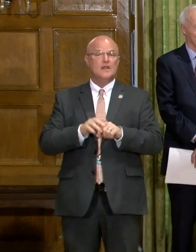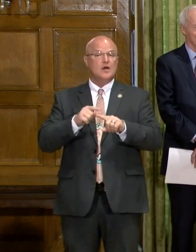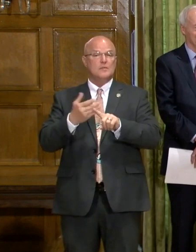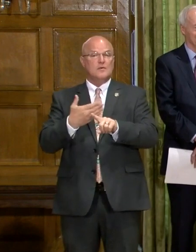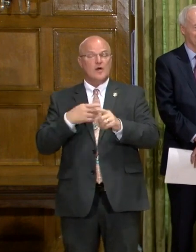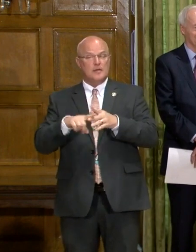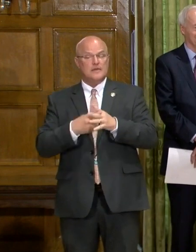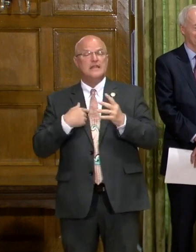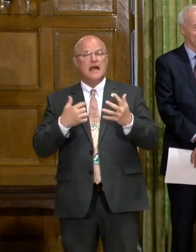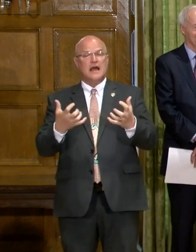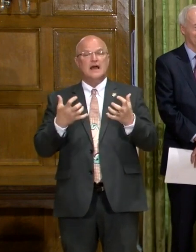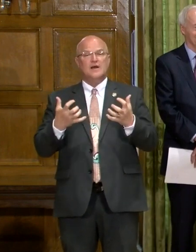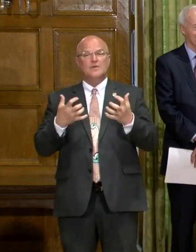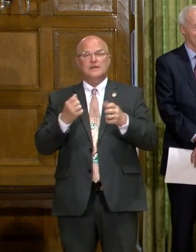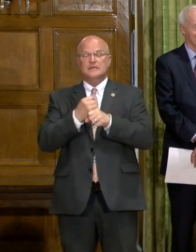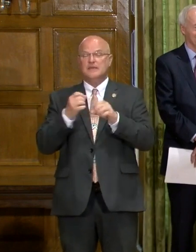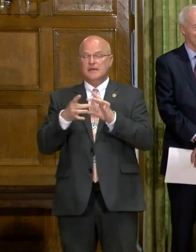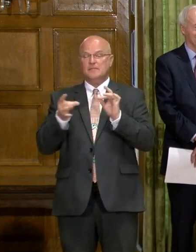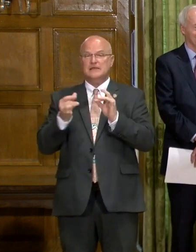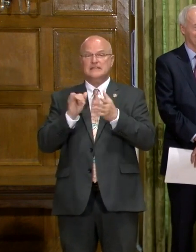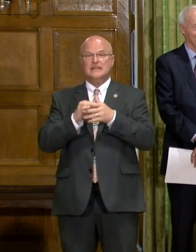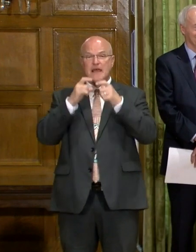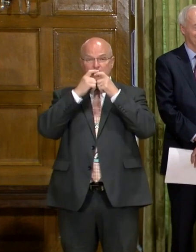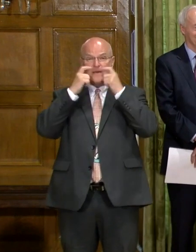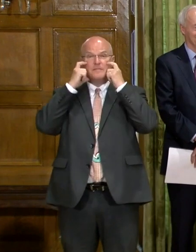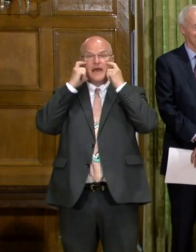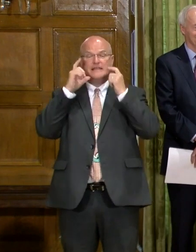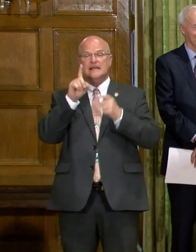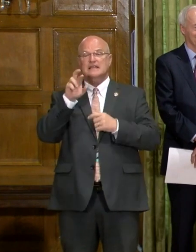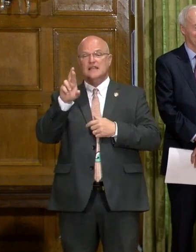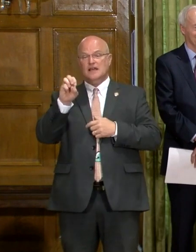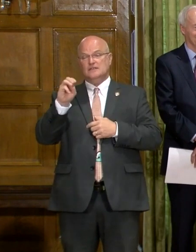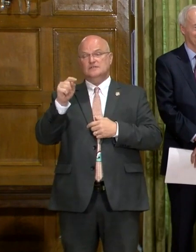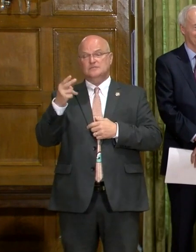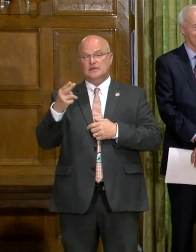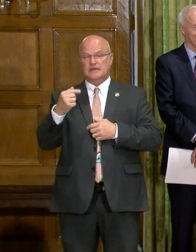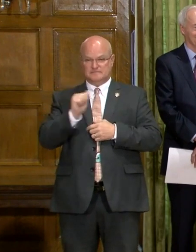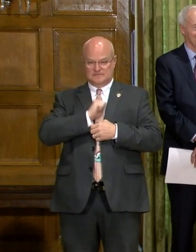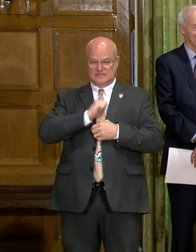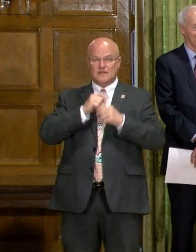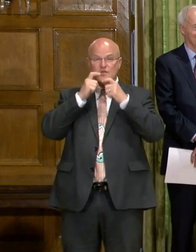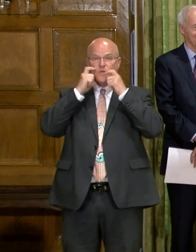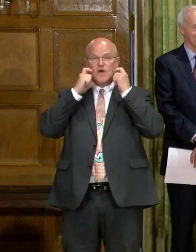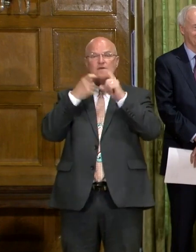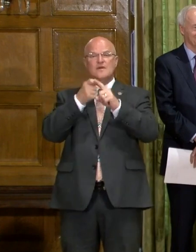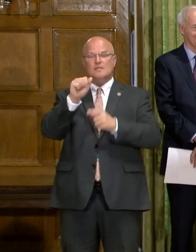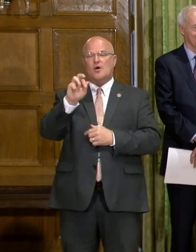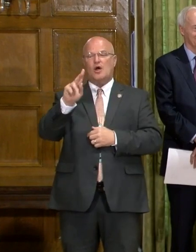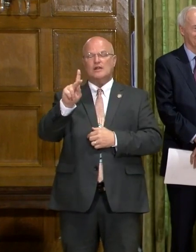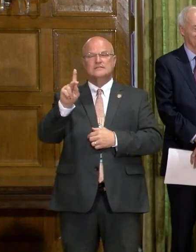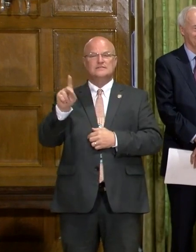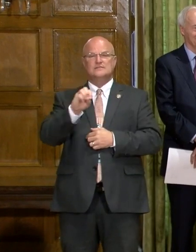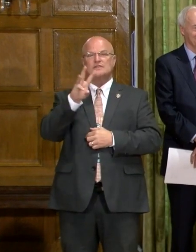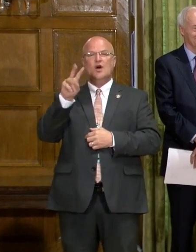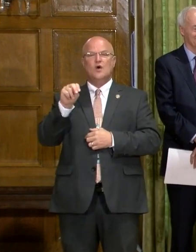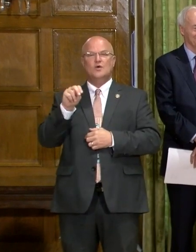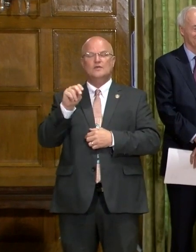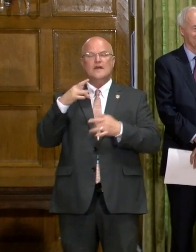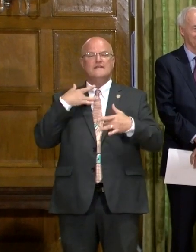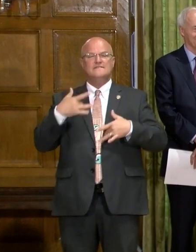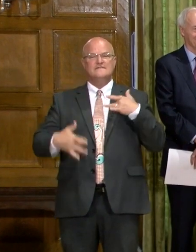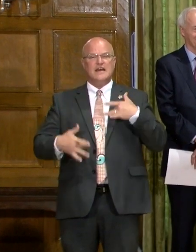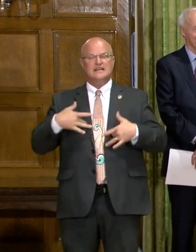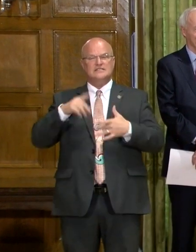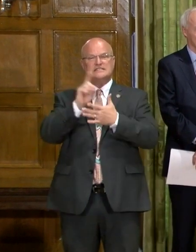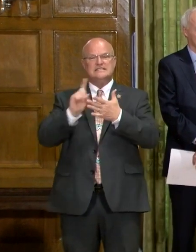But before I begin, I do want to make mention that the mask that Dr. Smith and I are wearing are from Arkansas's own fashion designer,